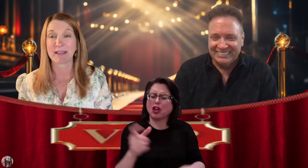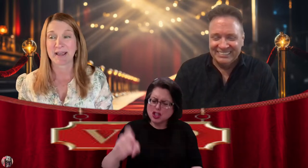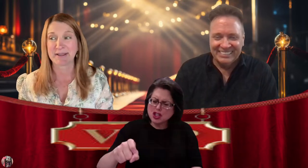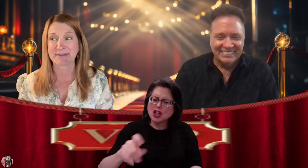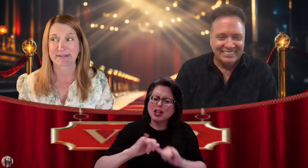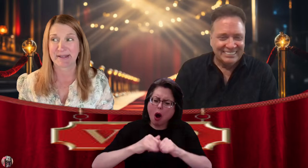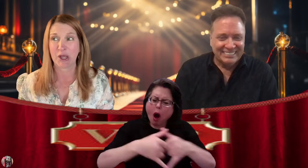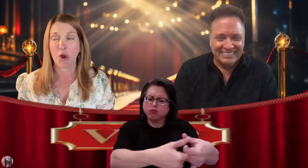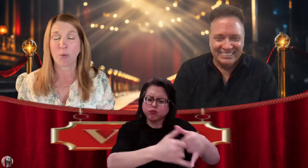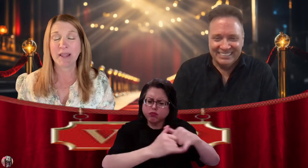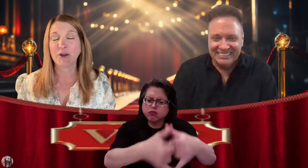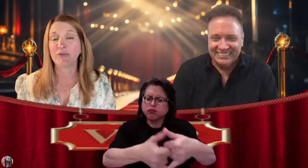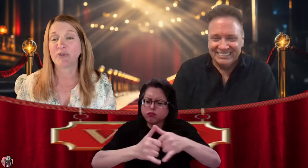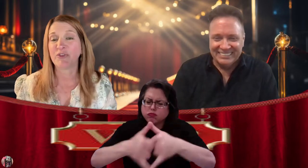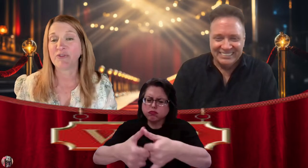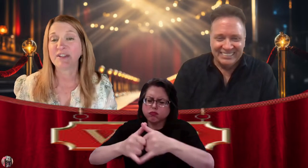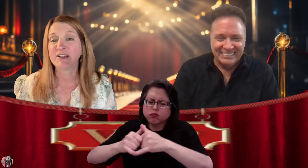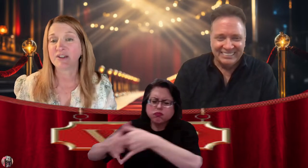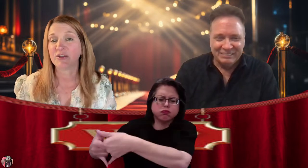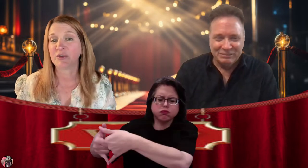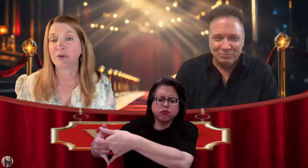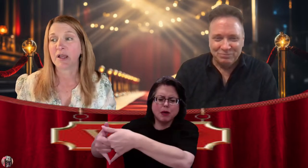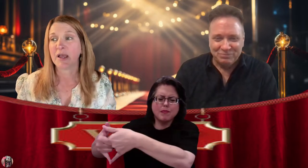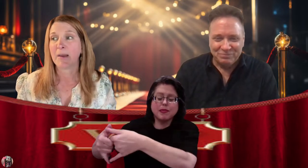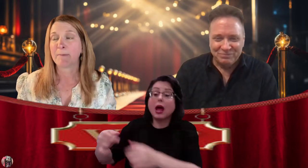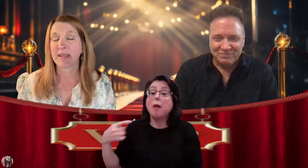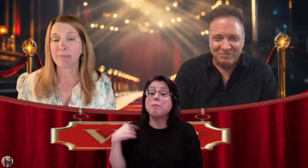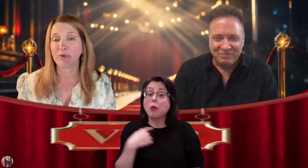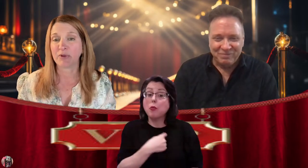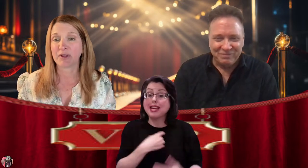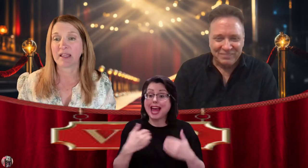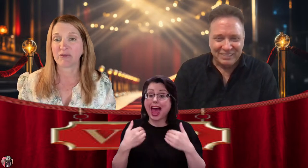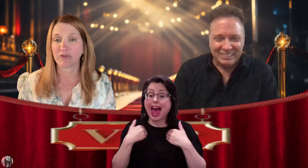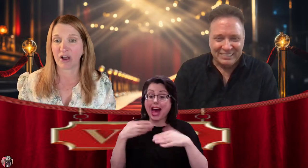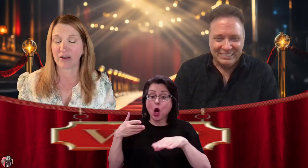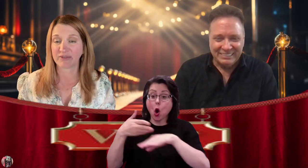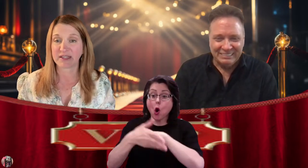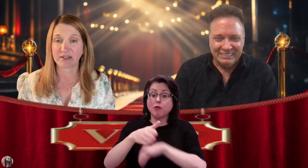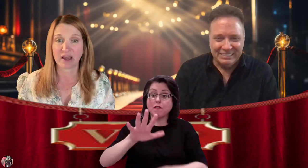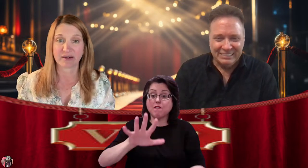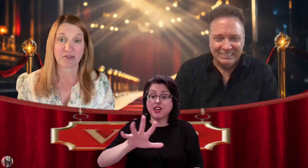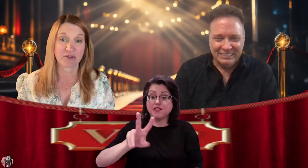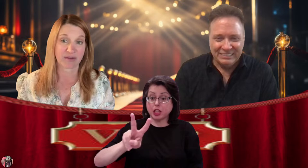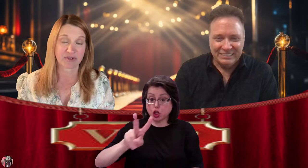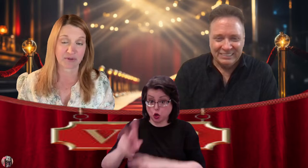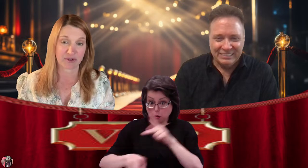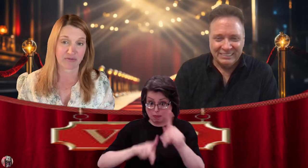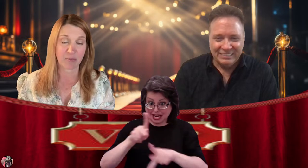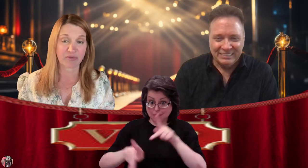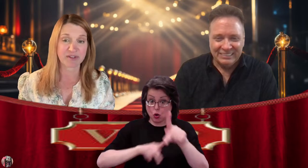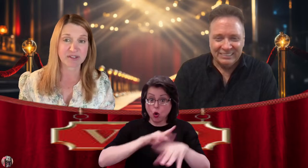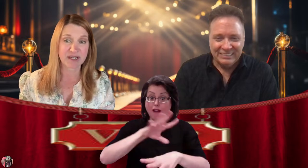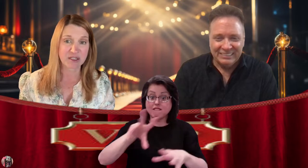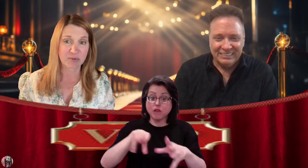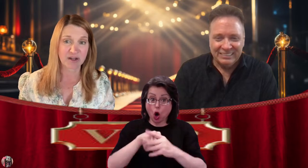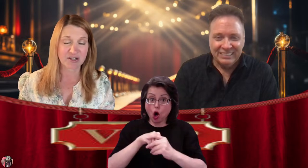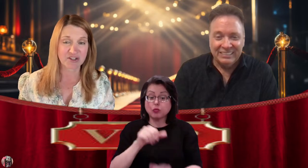because we had over 52 people involved in Not Another Deaf Story for both the stage production